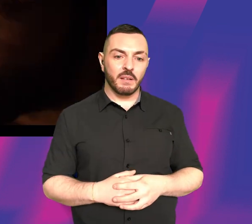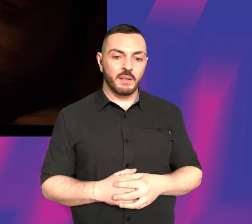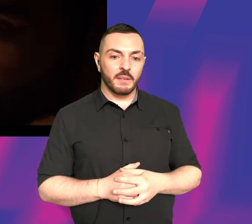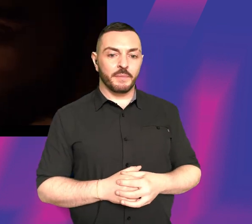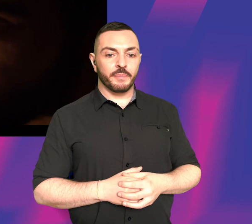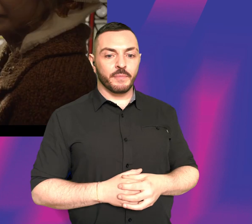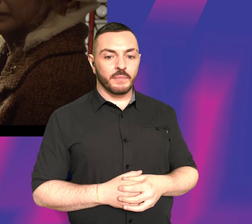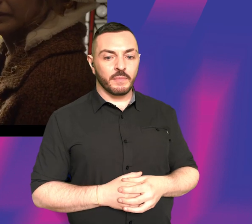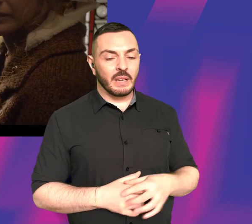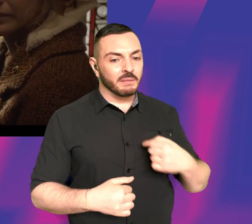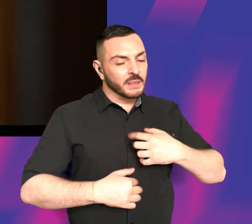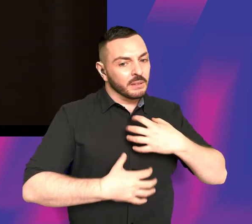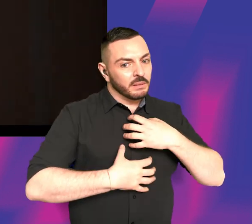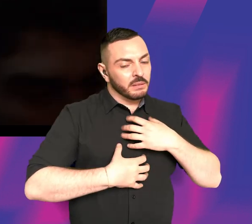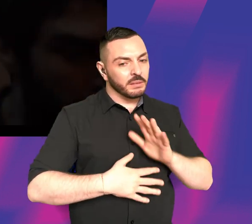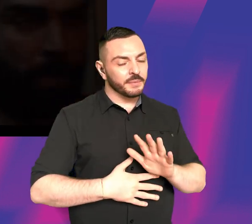I'm afraid.